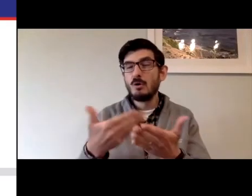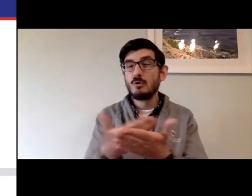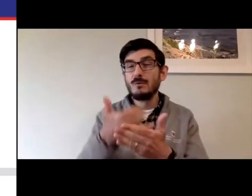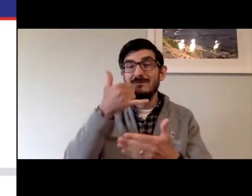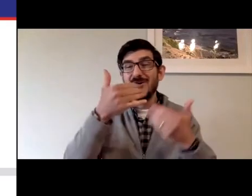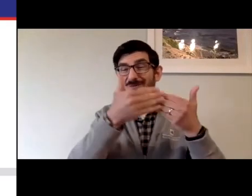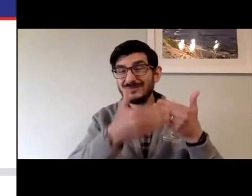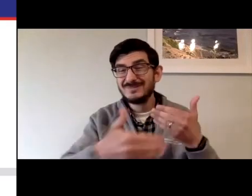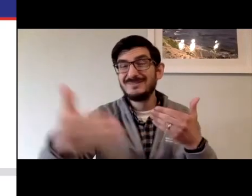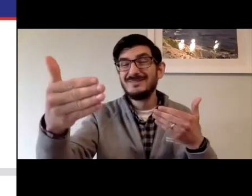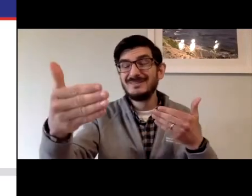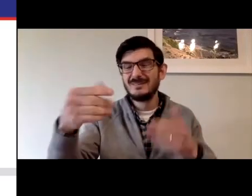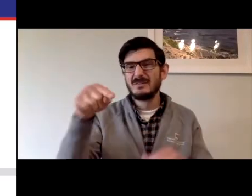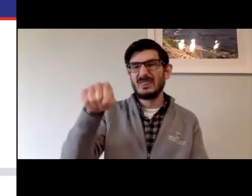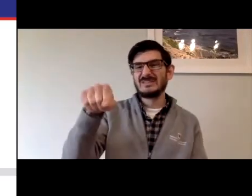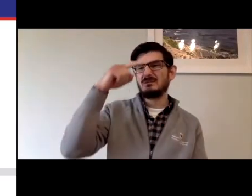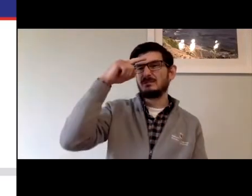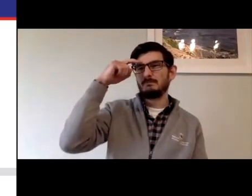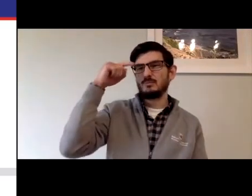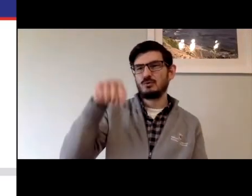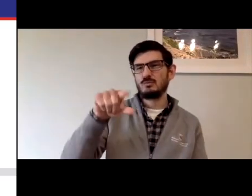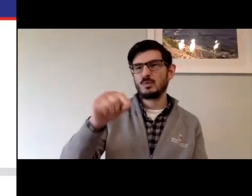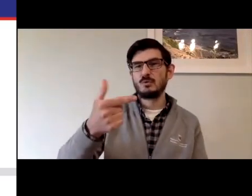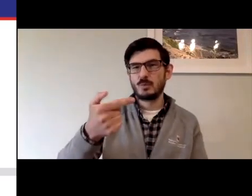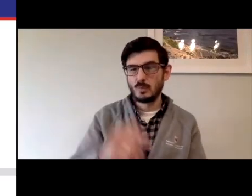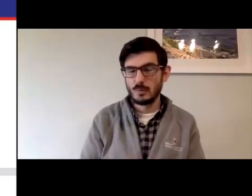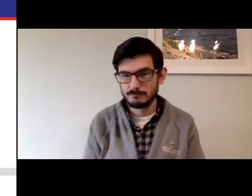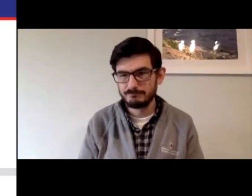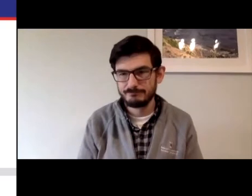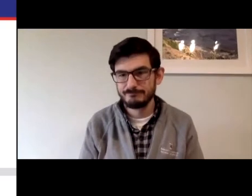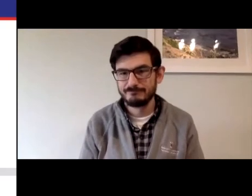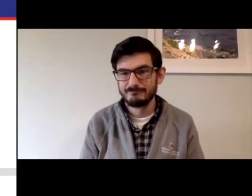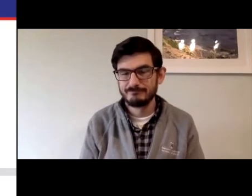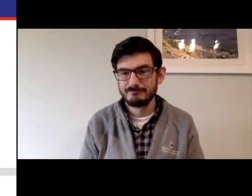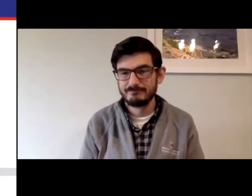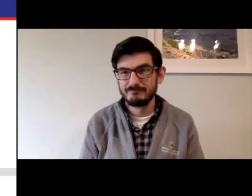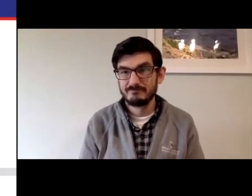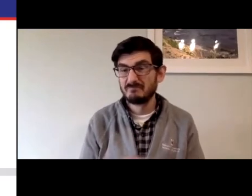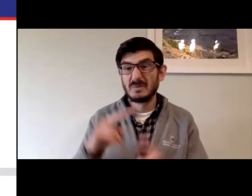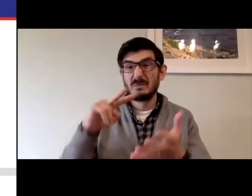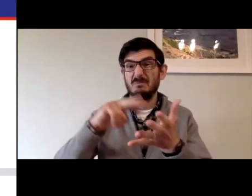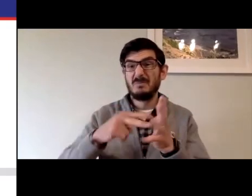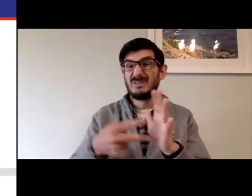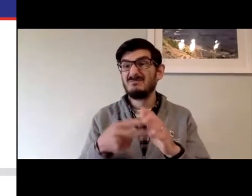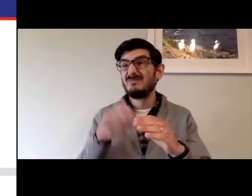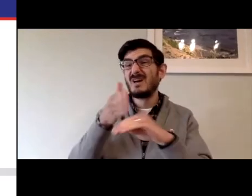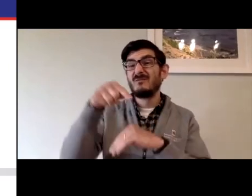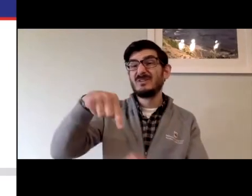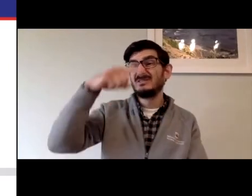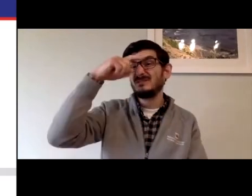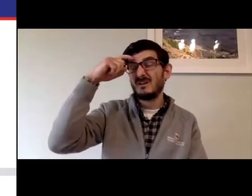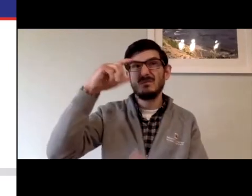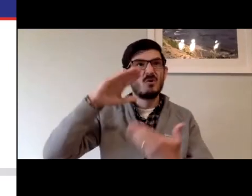They have to going forward for newly manufactured, newly sold models come, come summer 2021. This summer